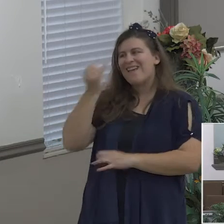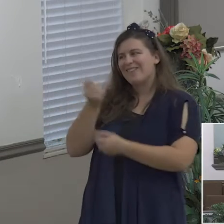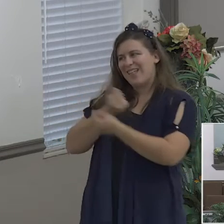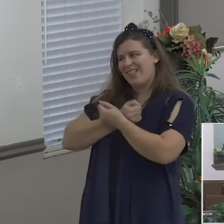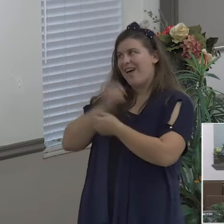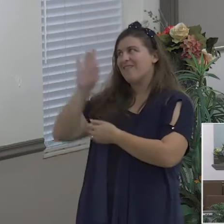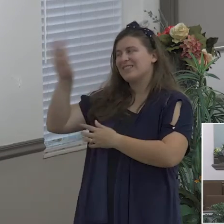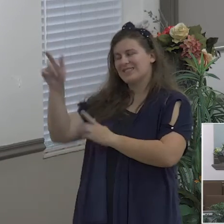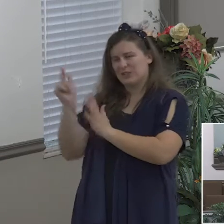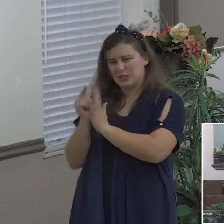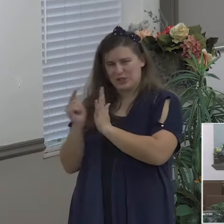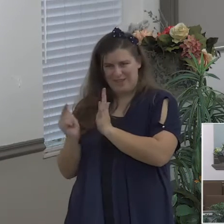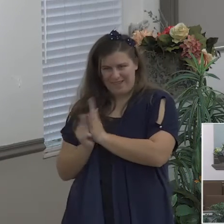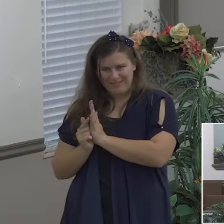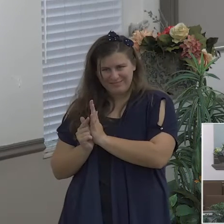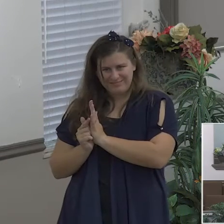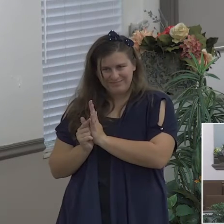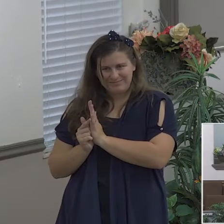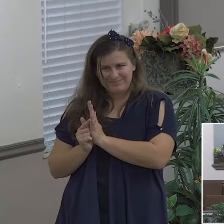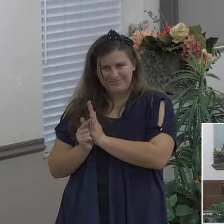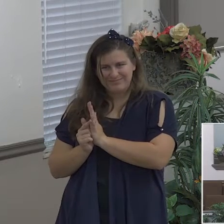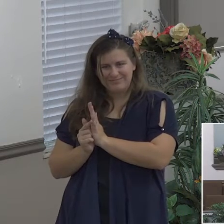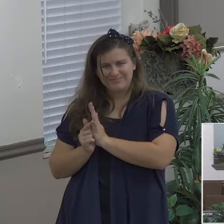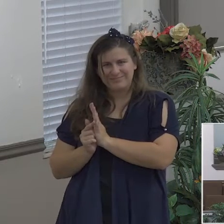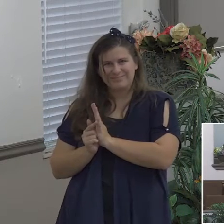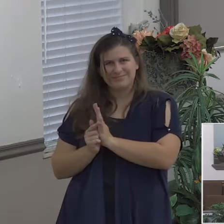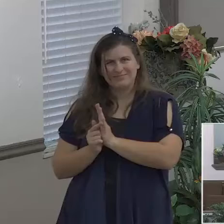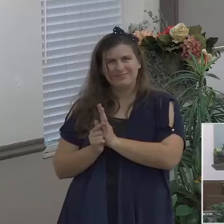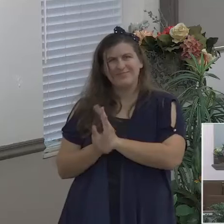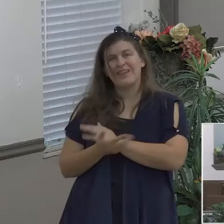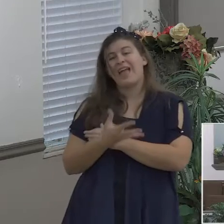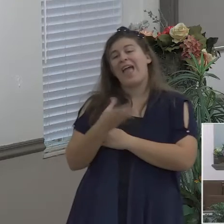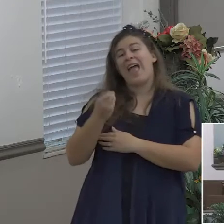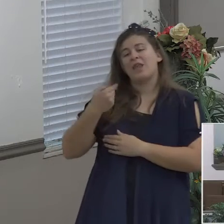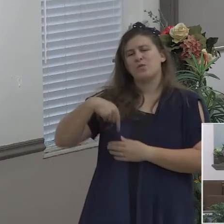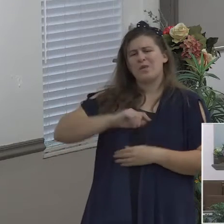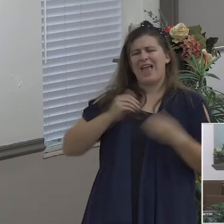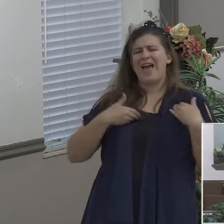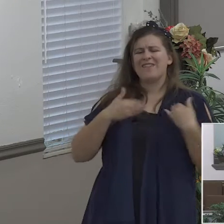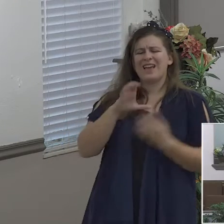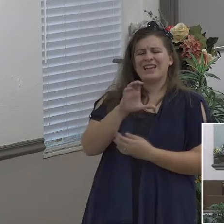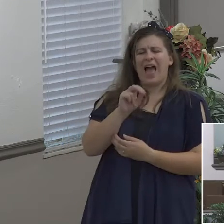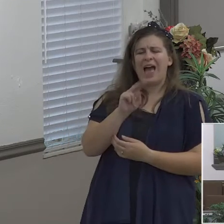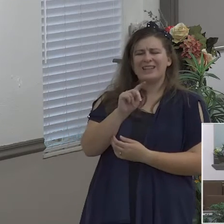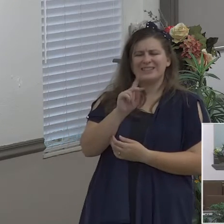of peace you see Philippians 4 and verse 6 and 7